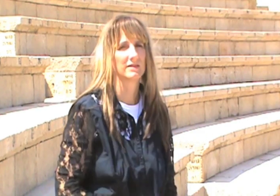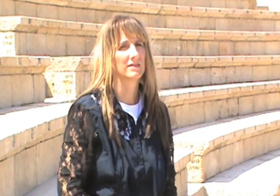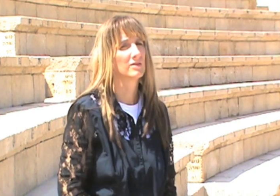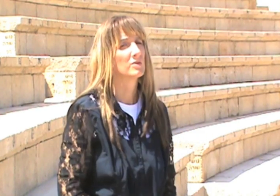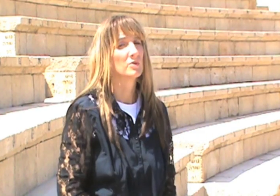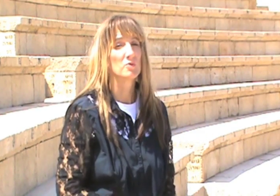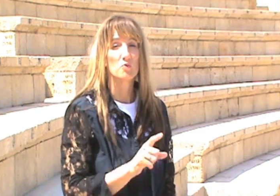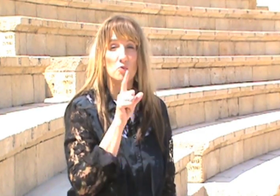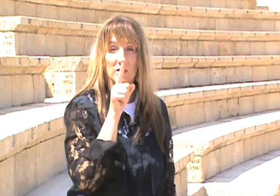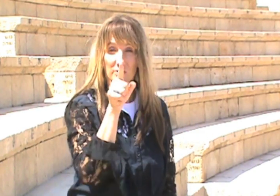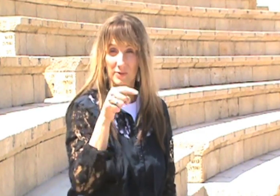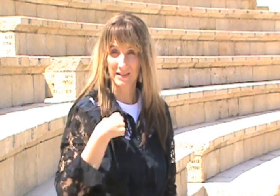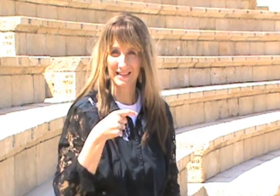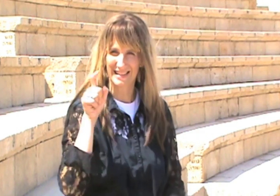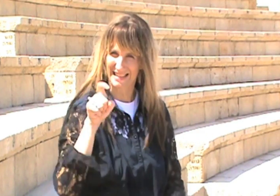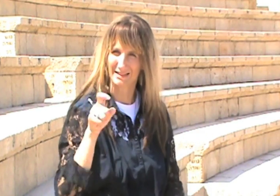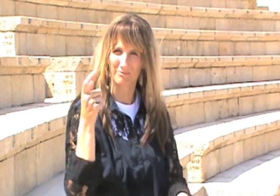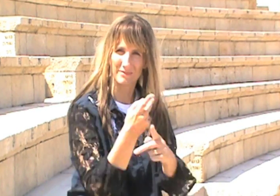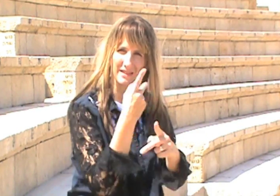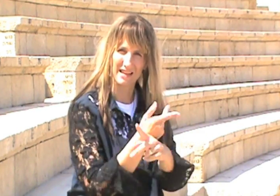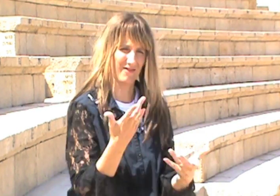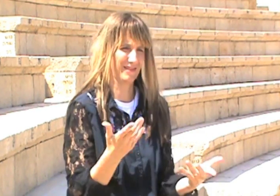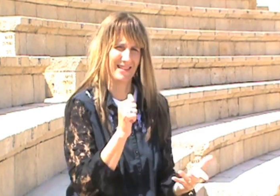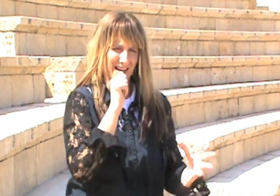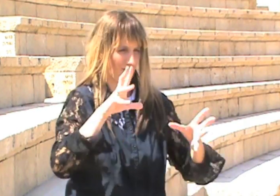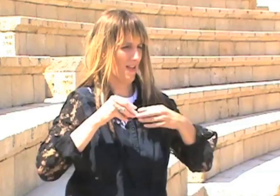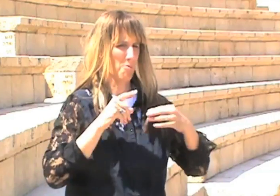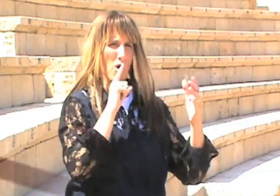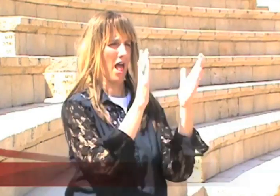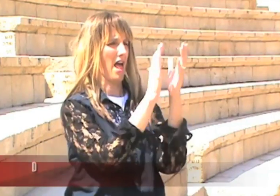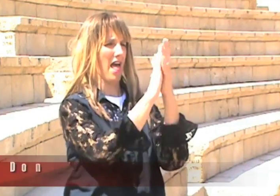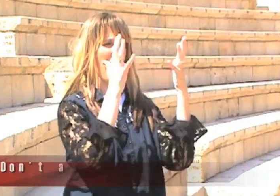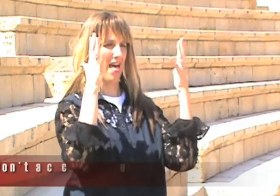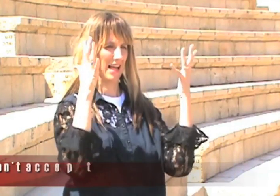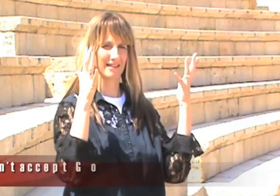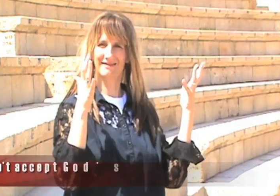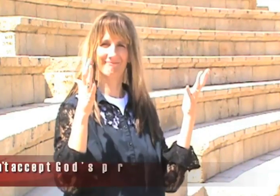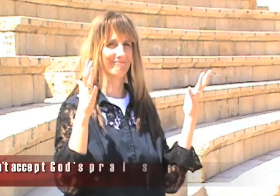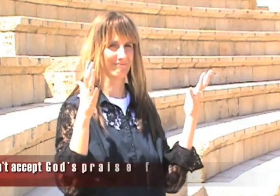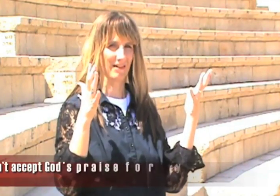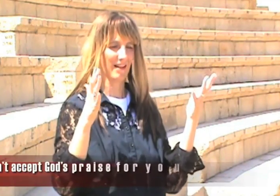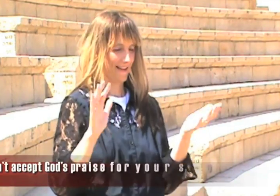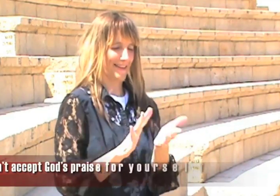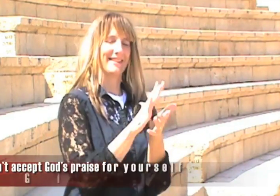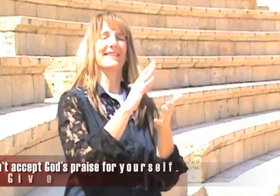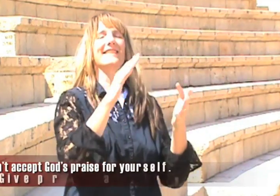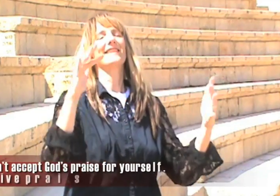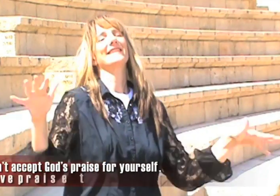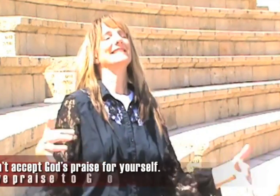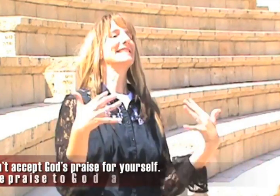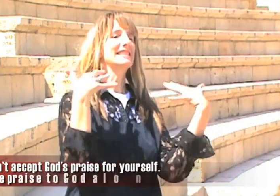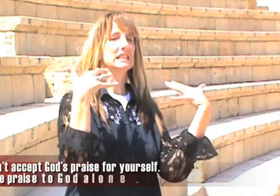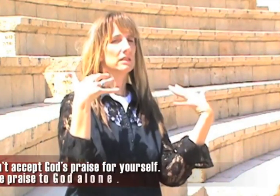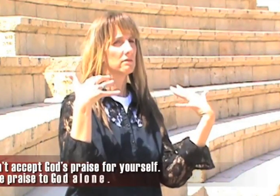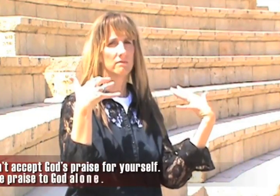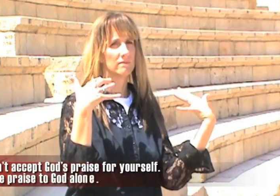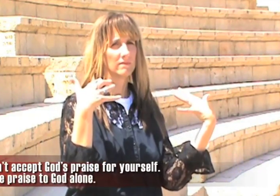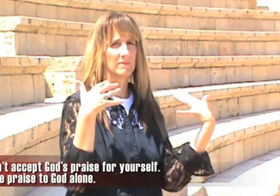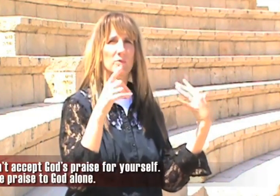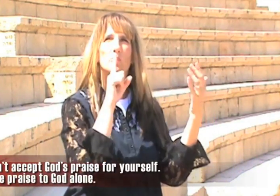eaten by worms. You and I need to be careful to not accept praise for ourselves. We don't need to